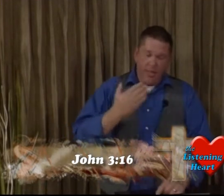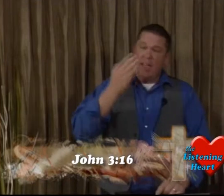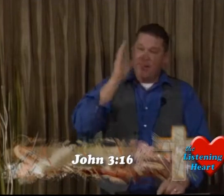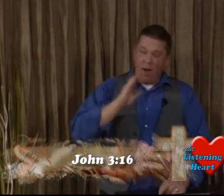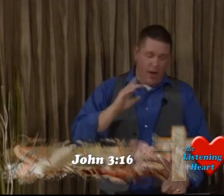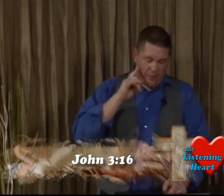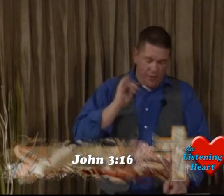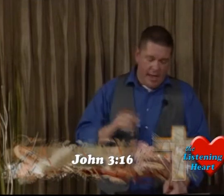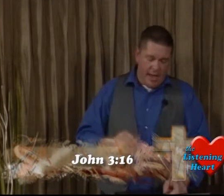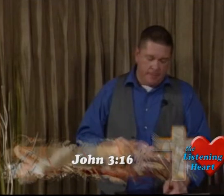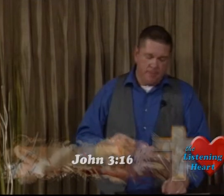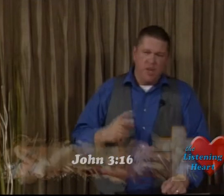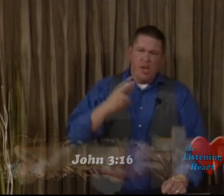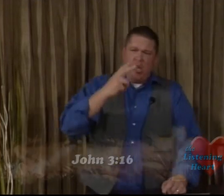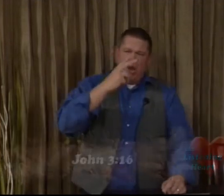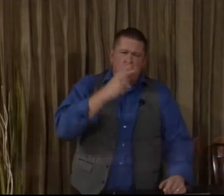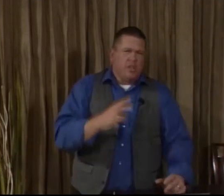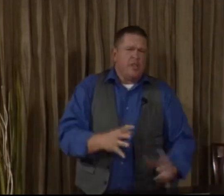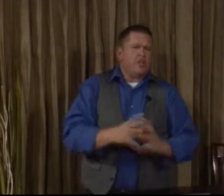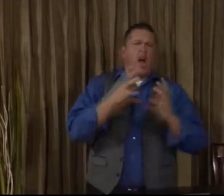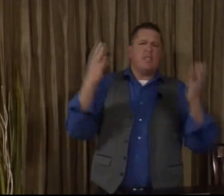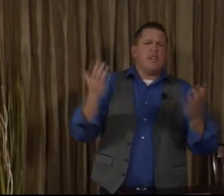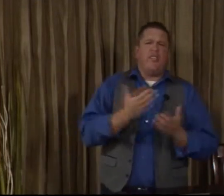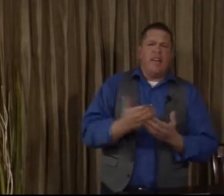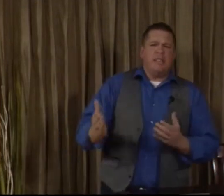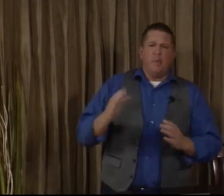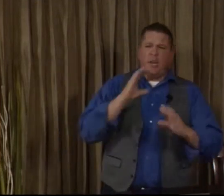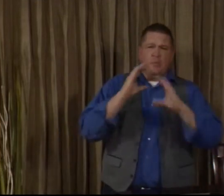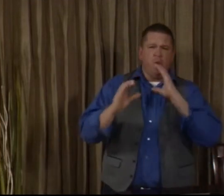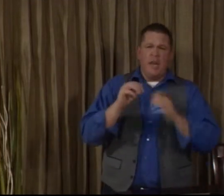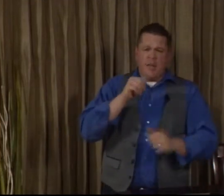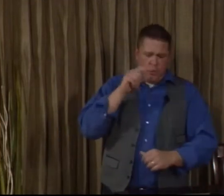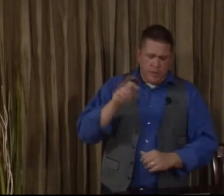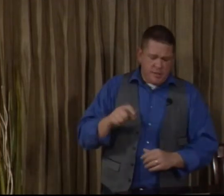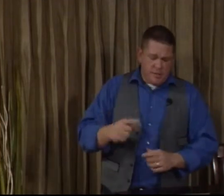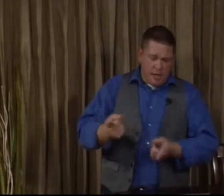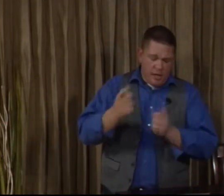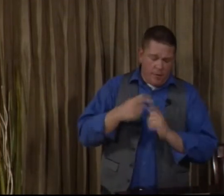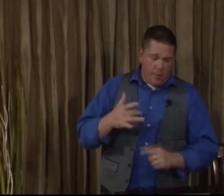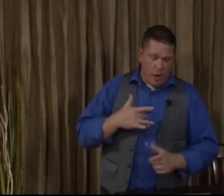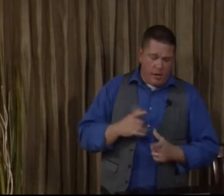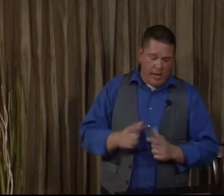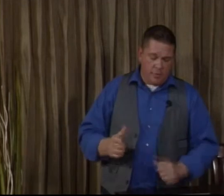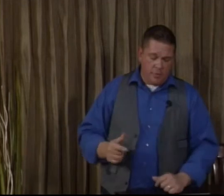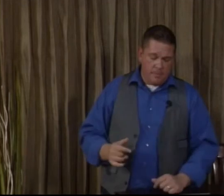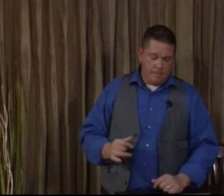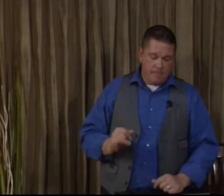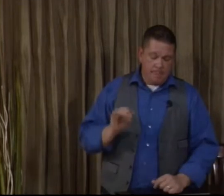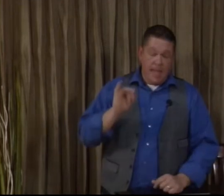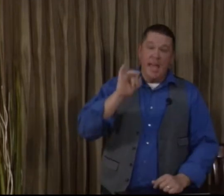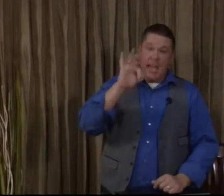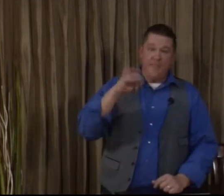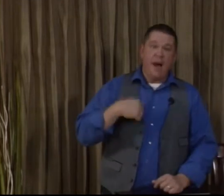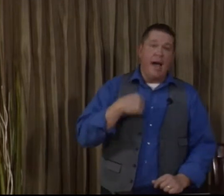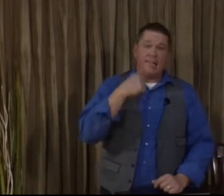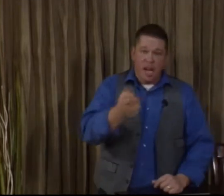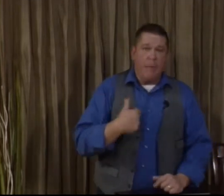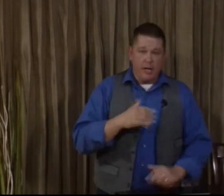Thank God for that. You see, there's lots of things that we communicate that don't necessarily come from heart language. If I tell my